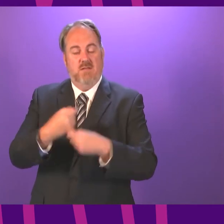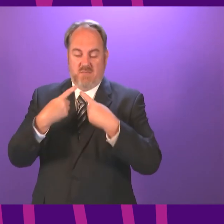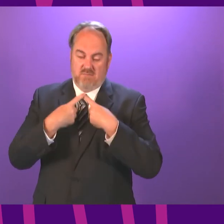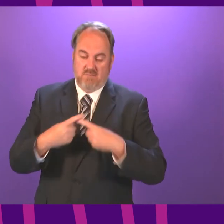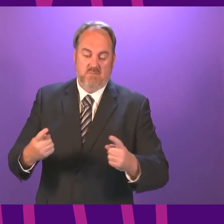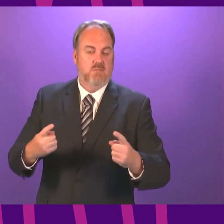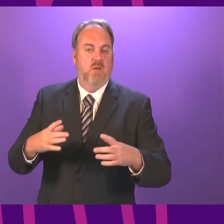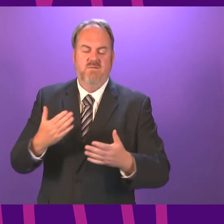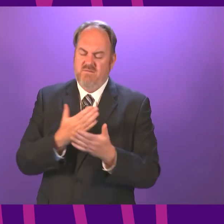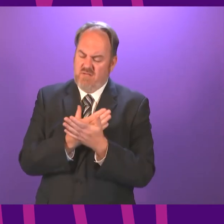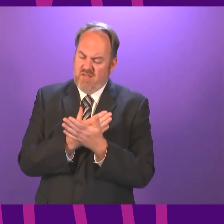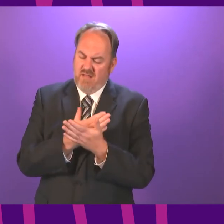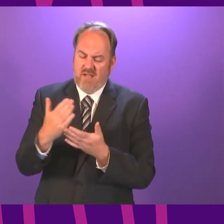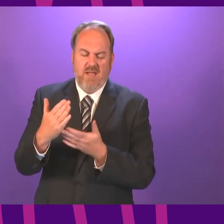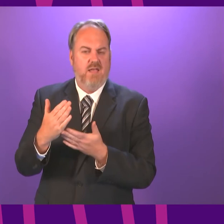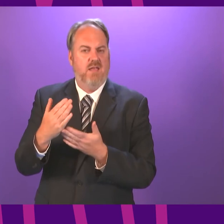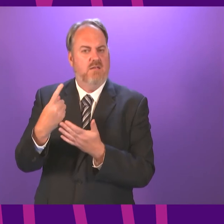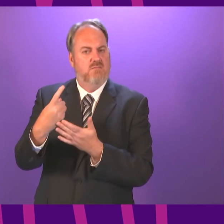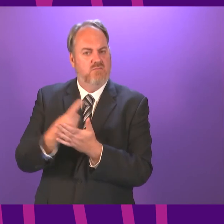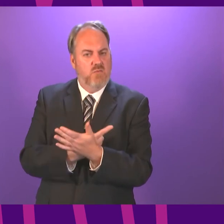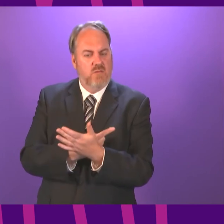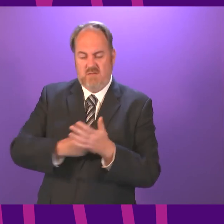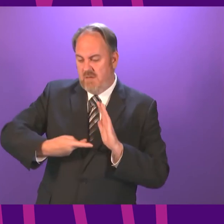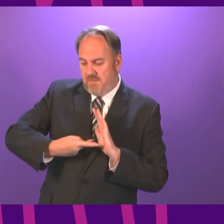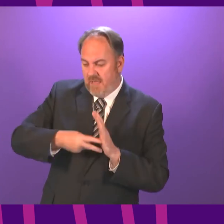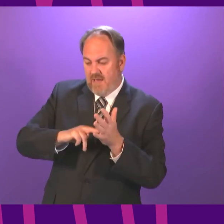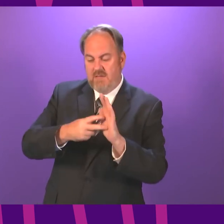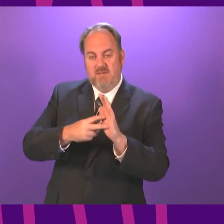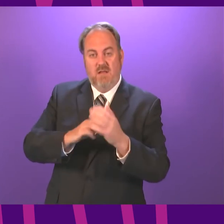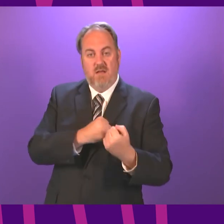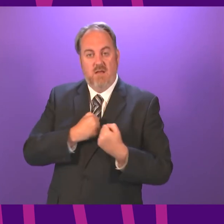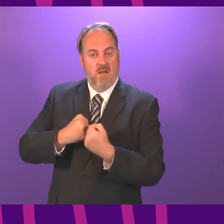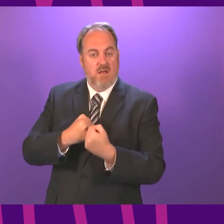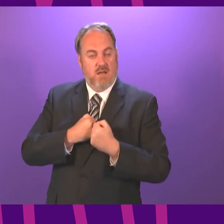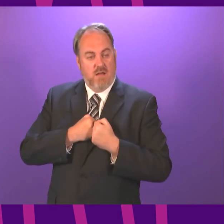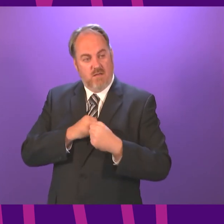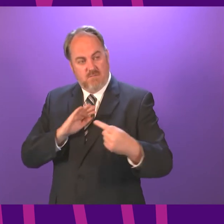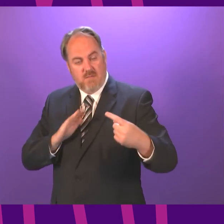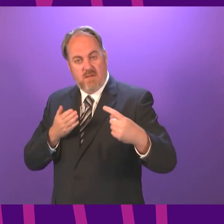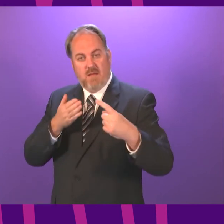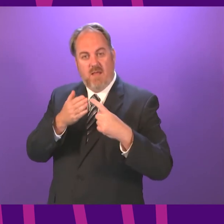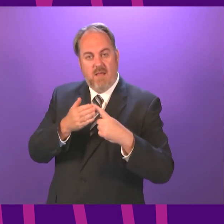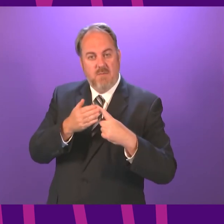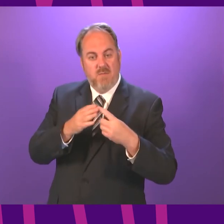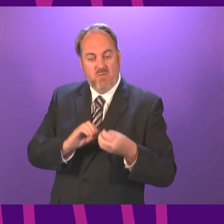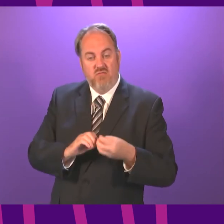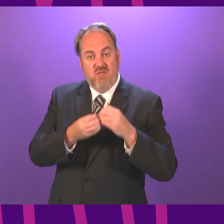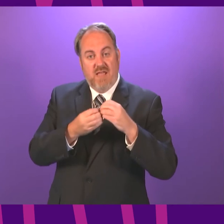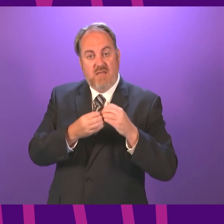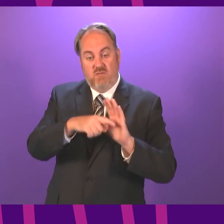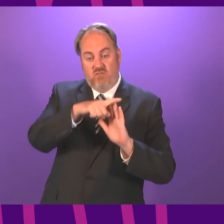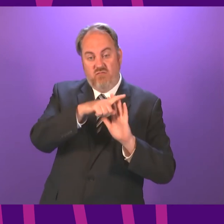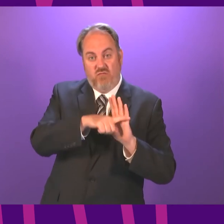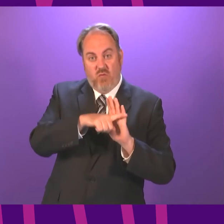over many weeks and months the focus that we have had on applying restrictions where it is